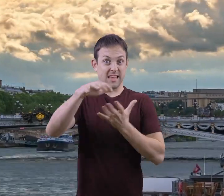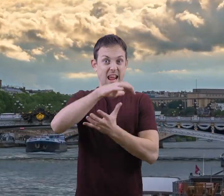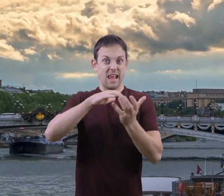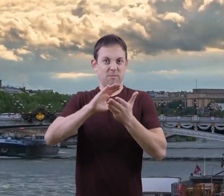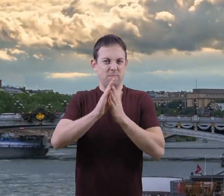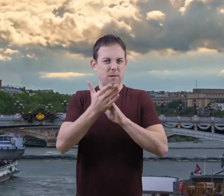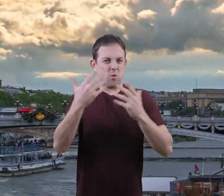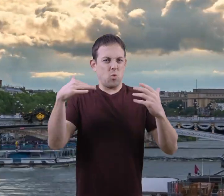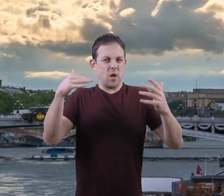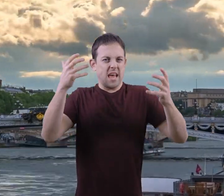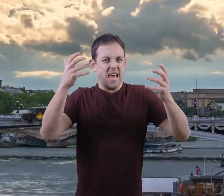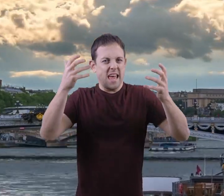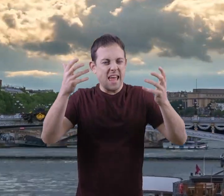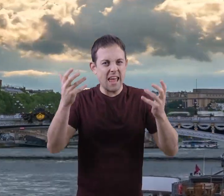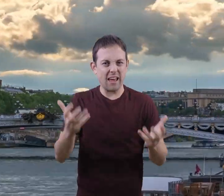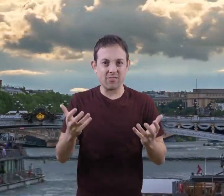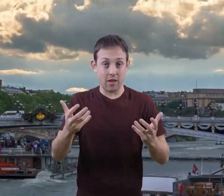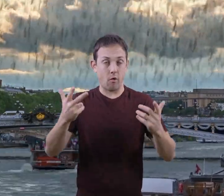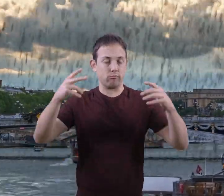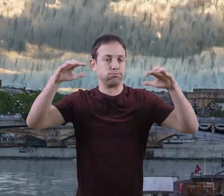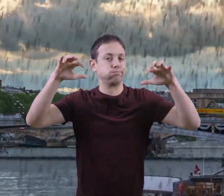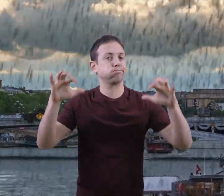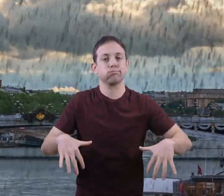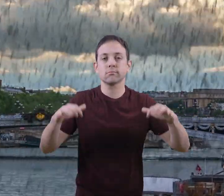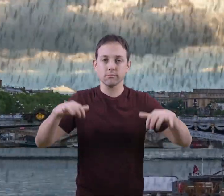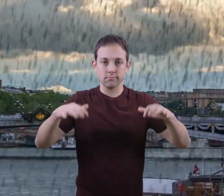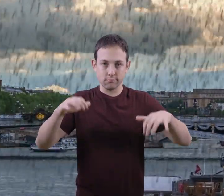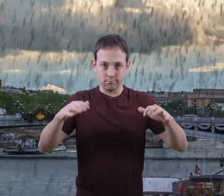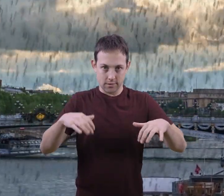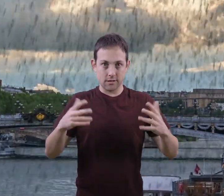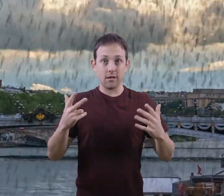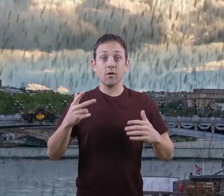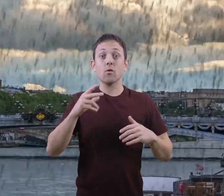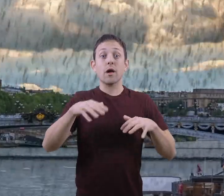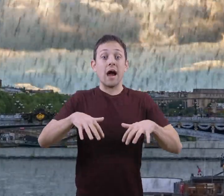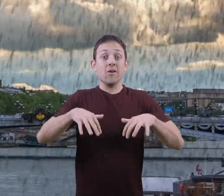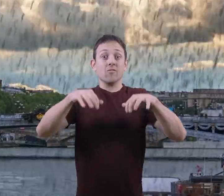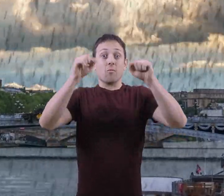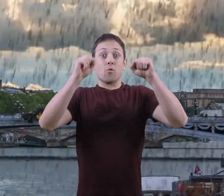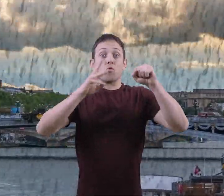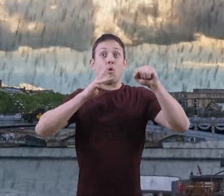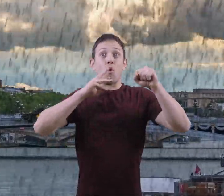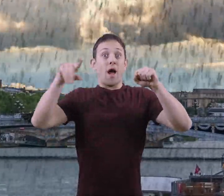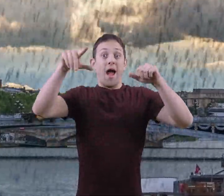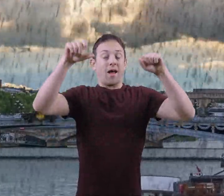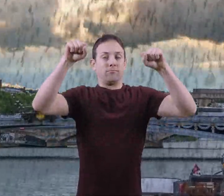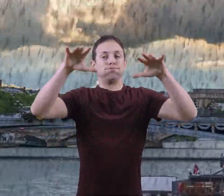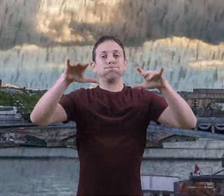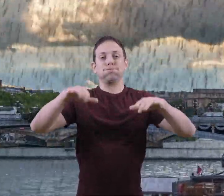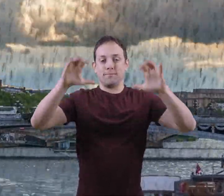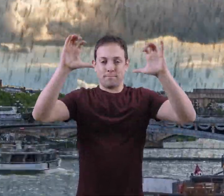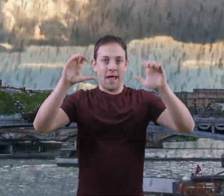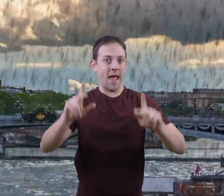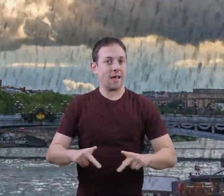clouds get too heavy, it rains. And the evaporated water makes its way back down to the earth.